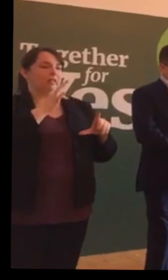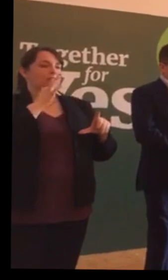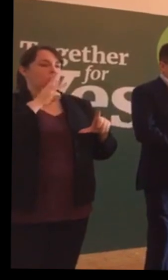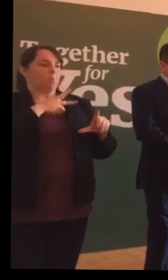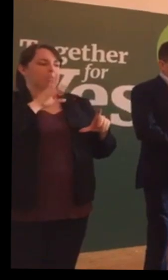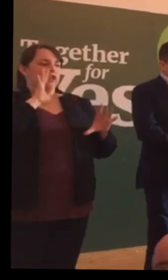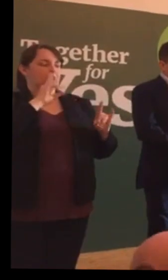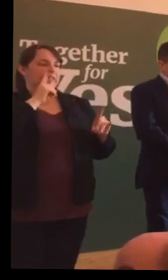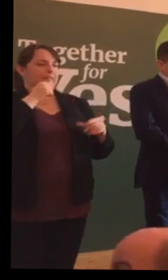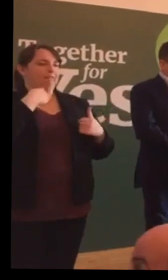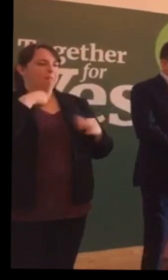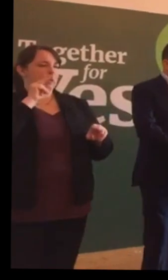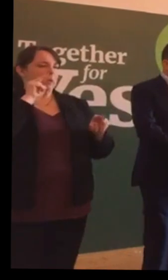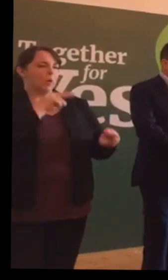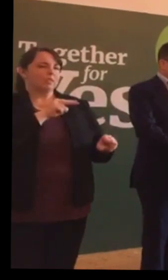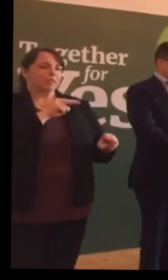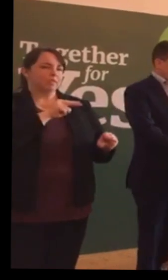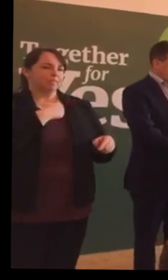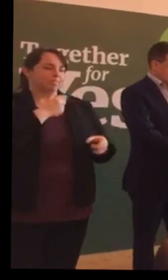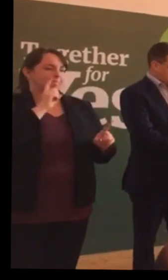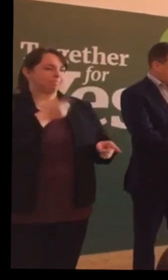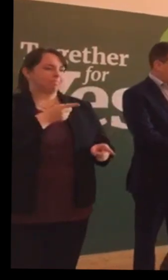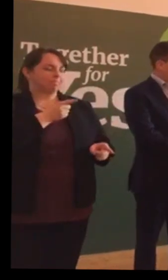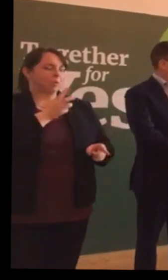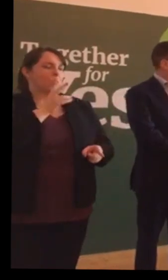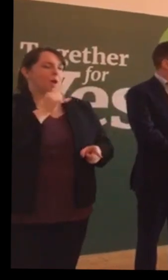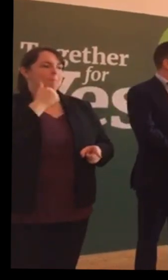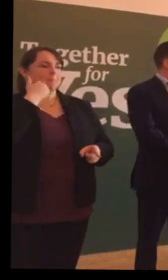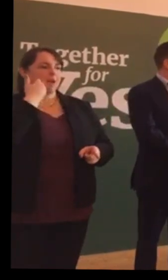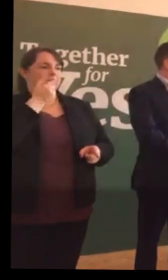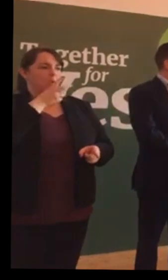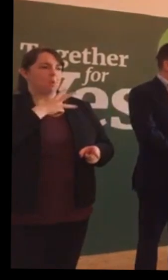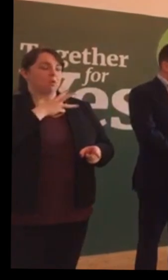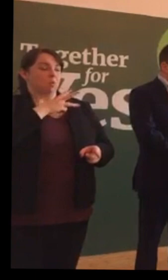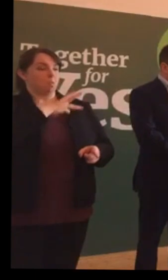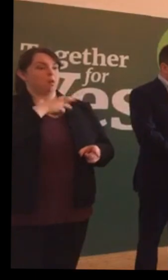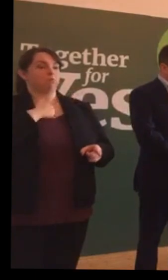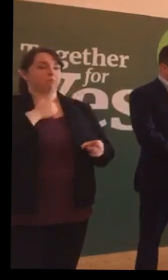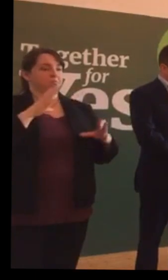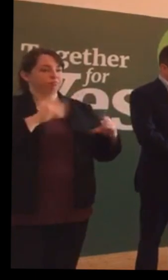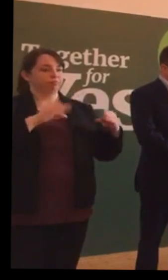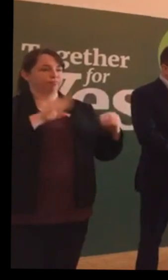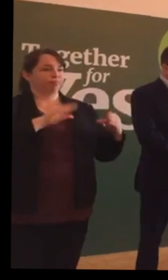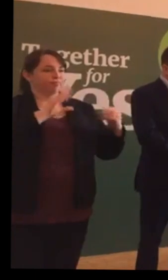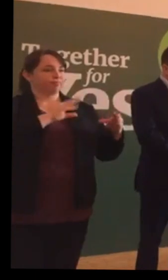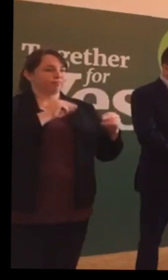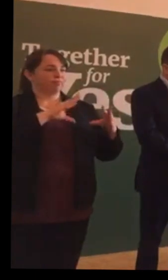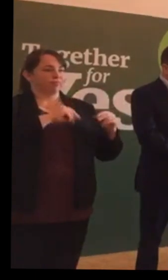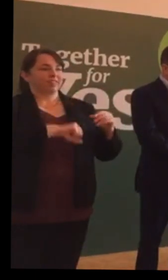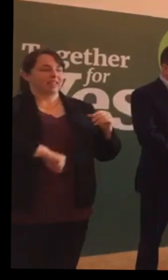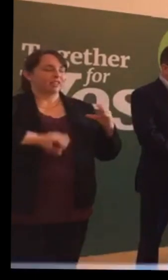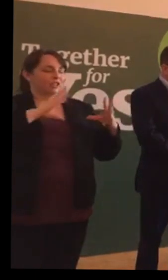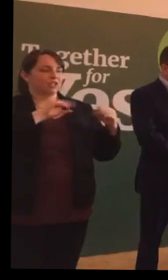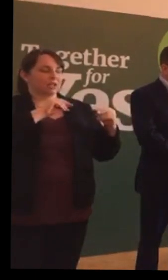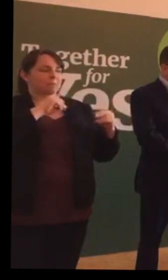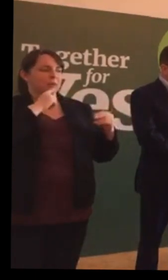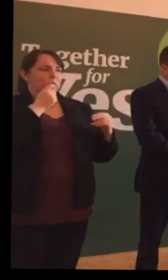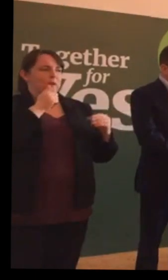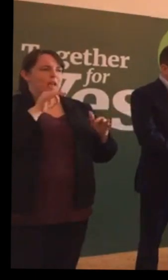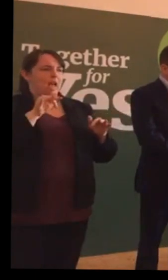anything because she had been very chatty. But shortly after this